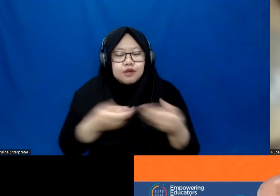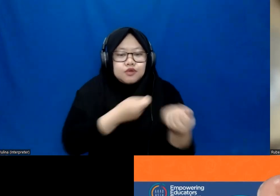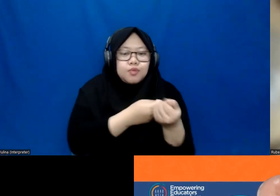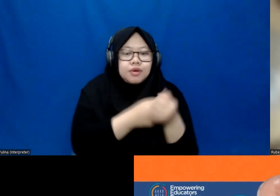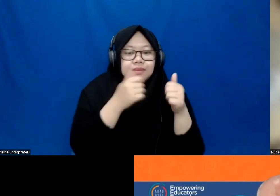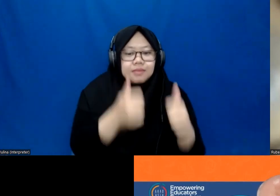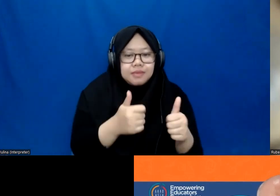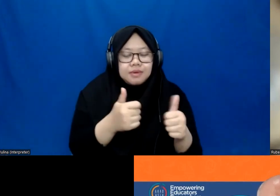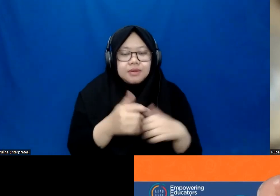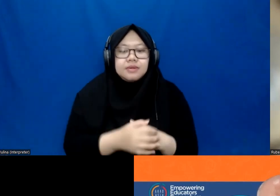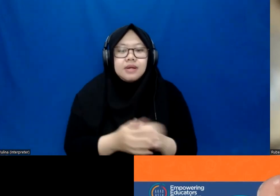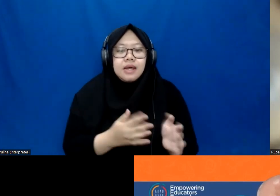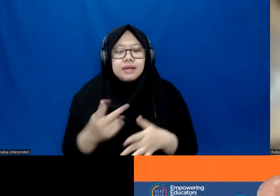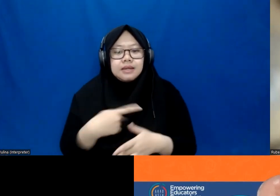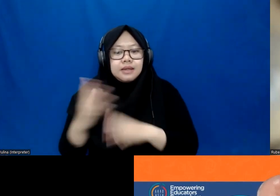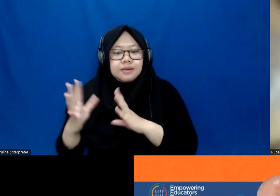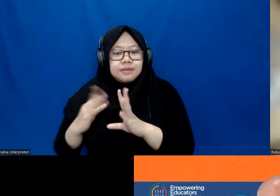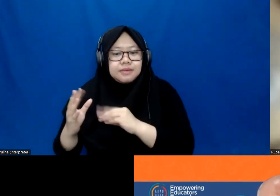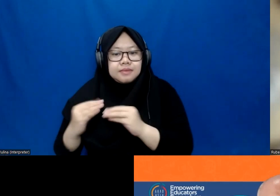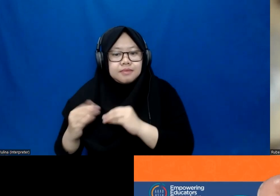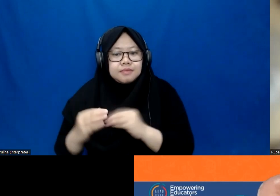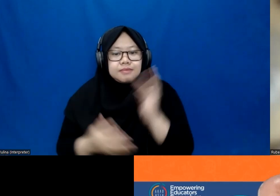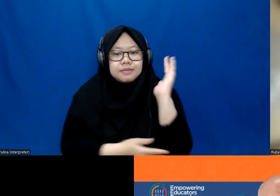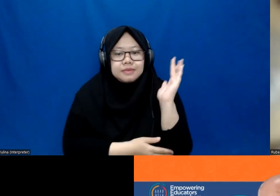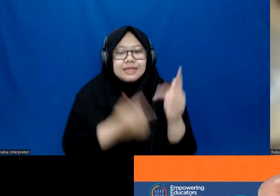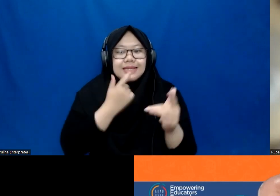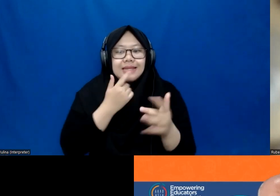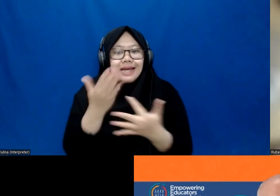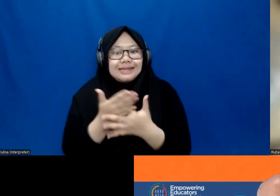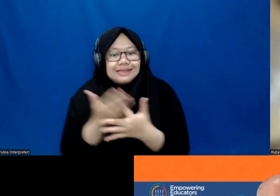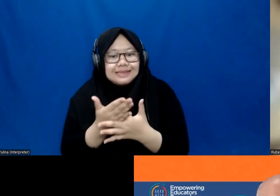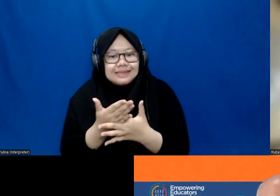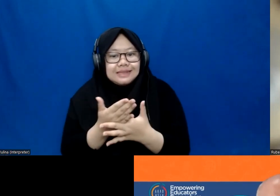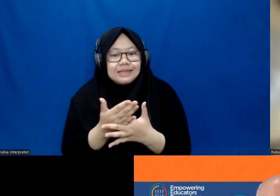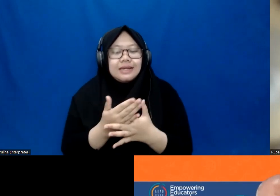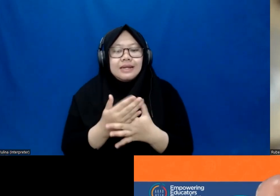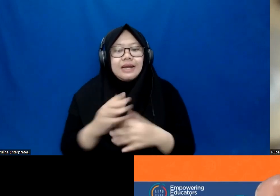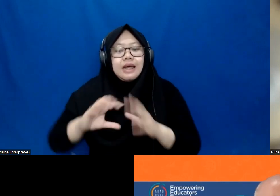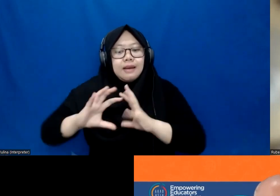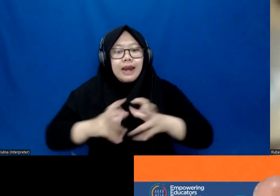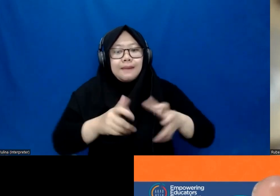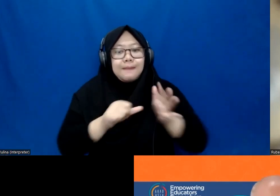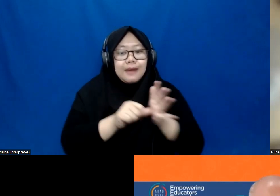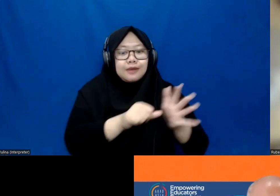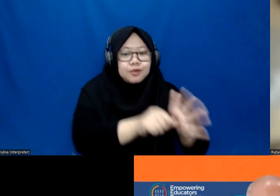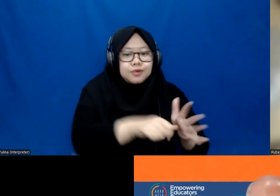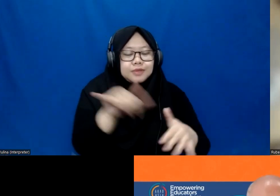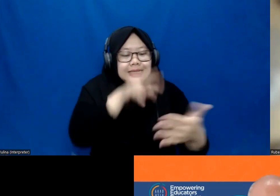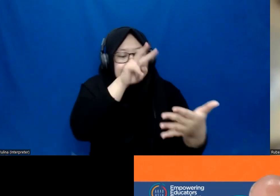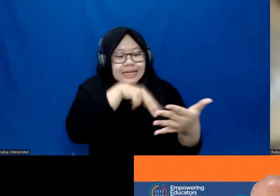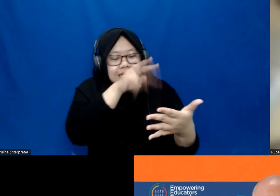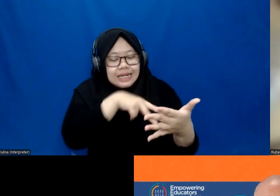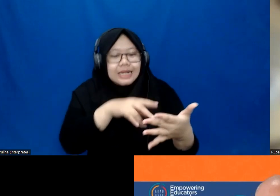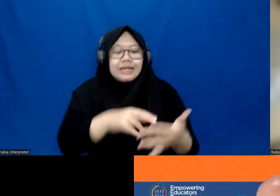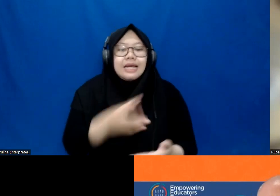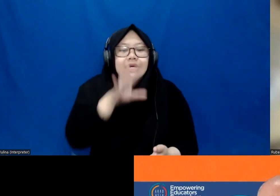course, what we've been talking about this entire presentation is accessibility. So assistive technologies such as screen readers, speech-to